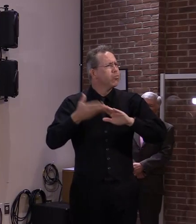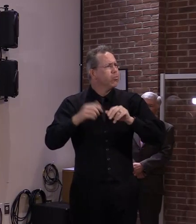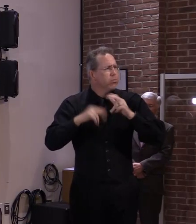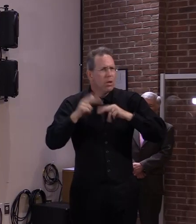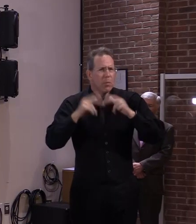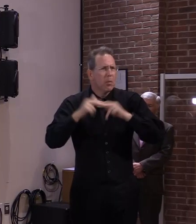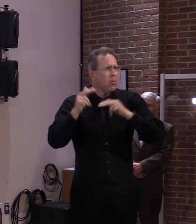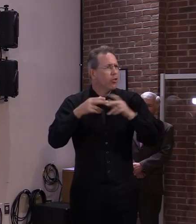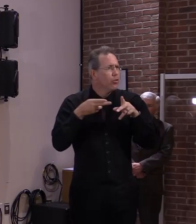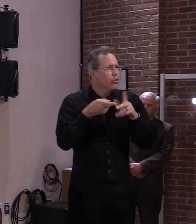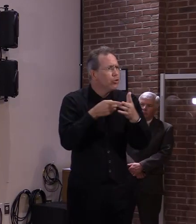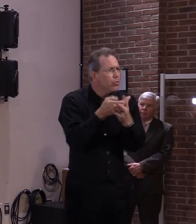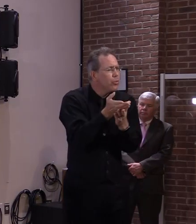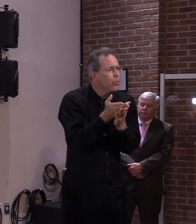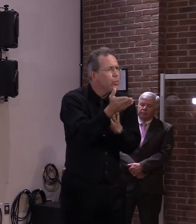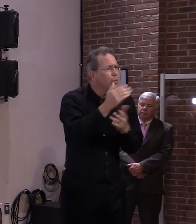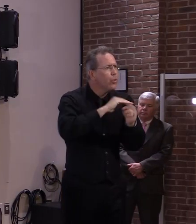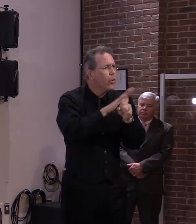need more of it.